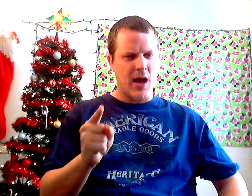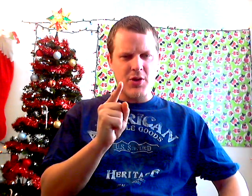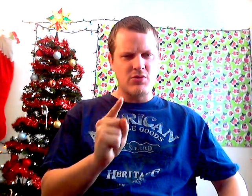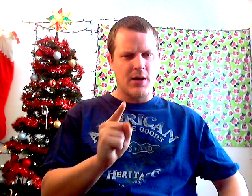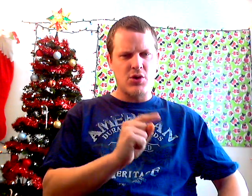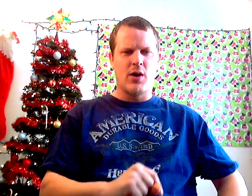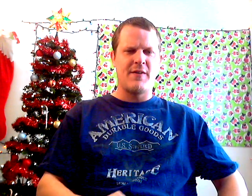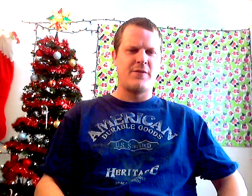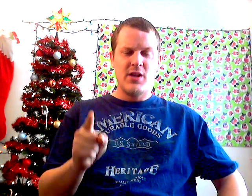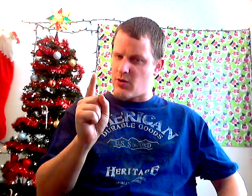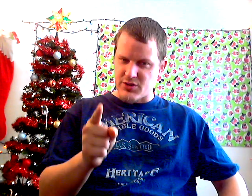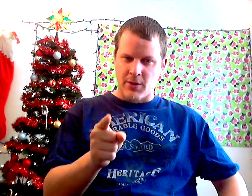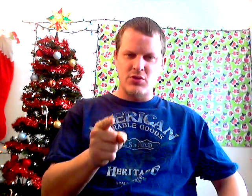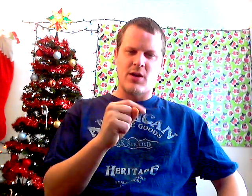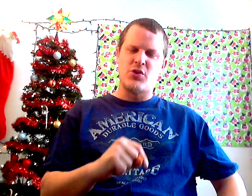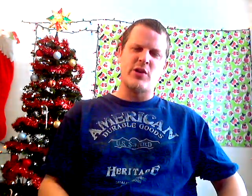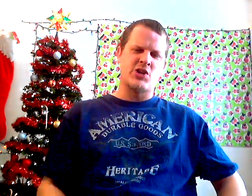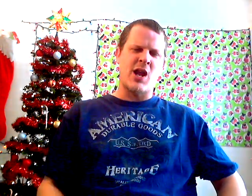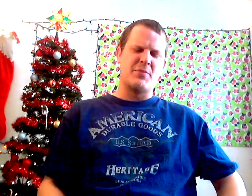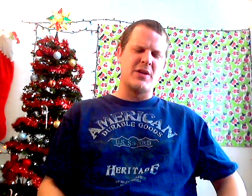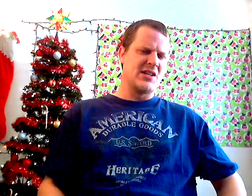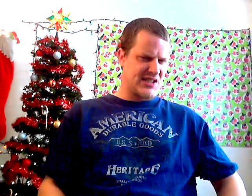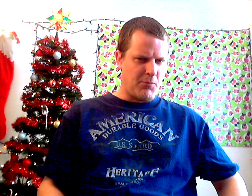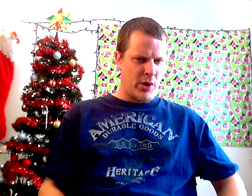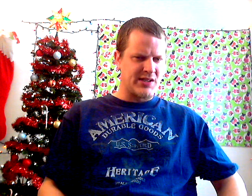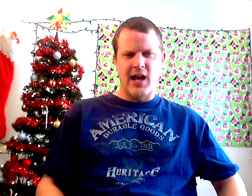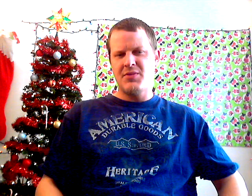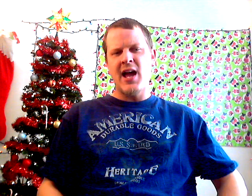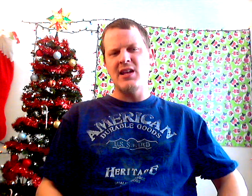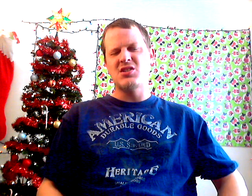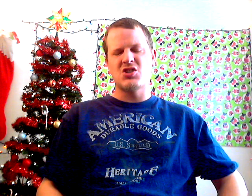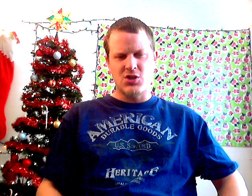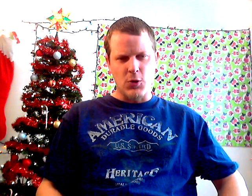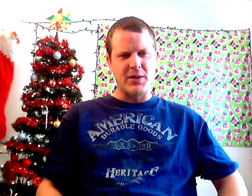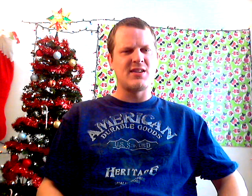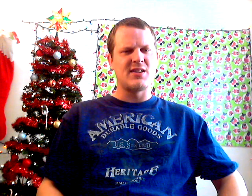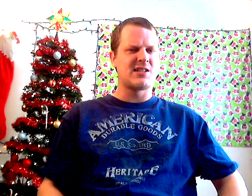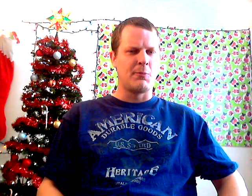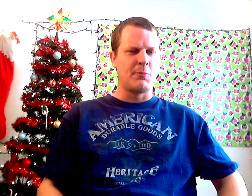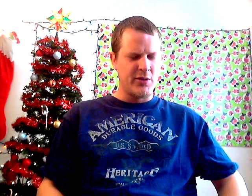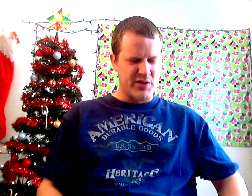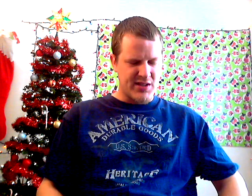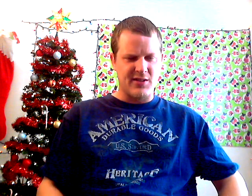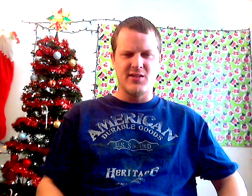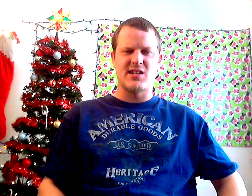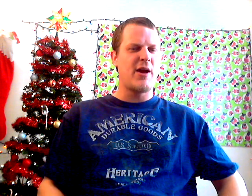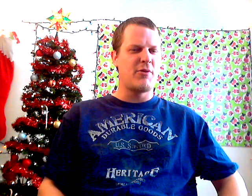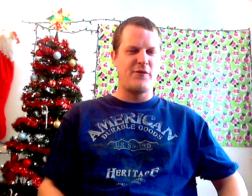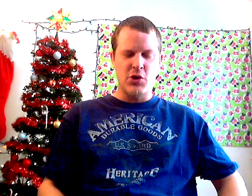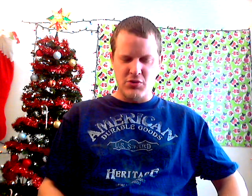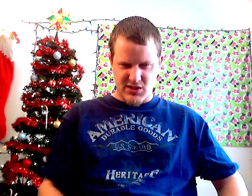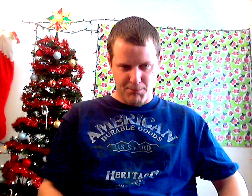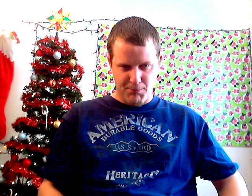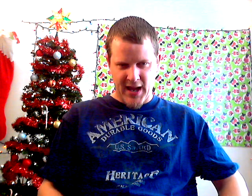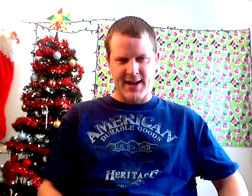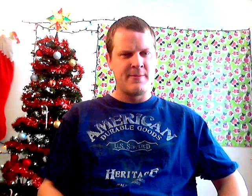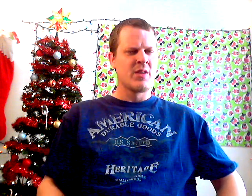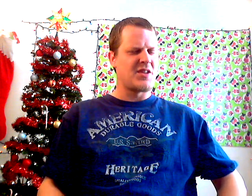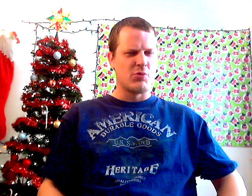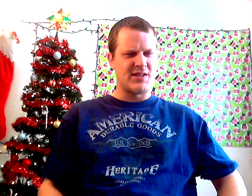WWF or WWE champion at some point in time. That is stupid and that is completely ridiculous. And I refuse to buy that there